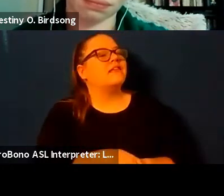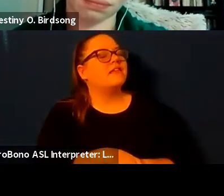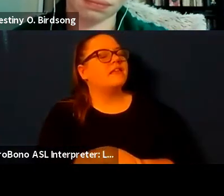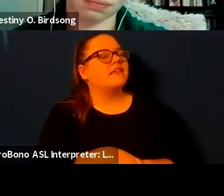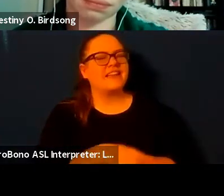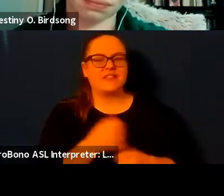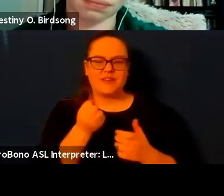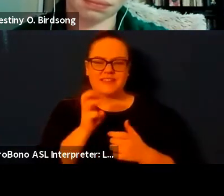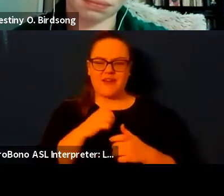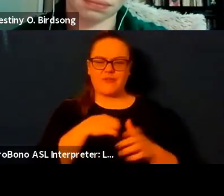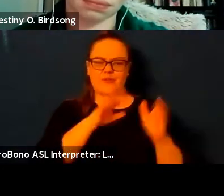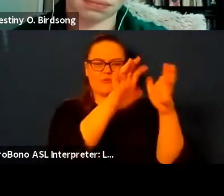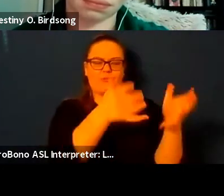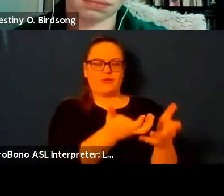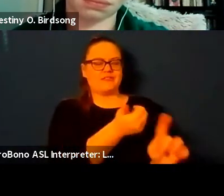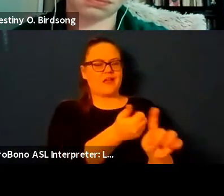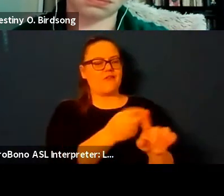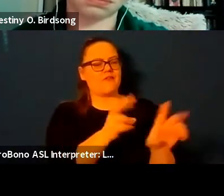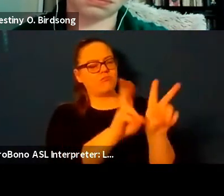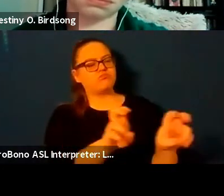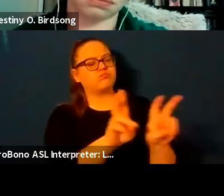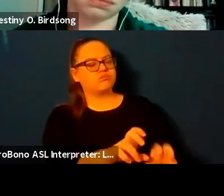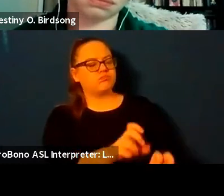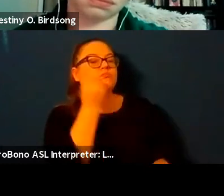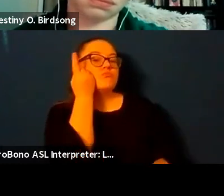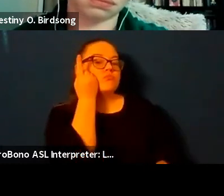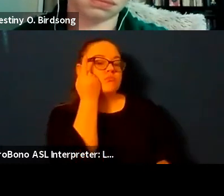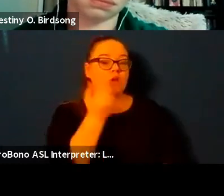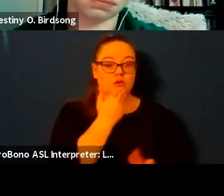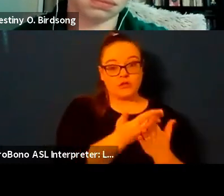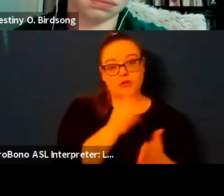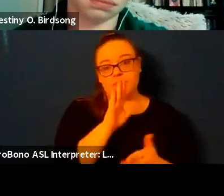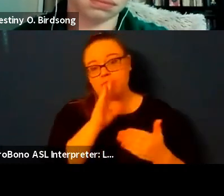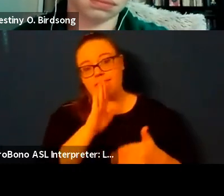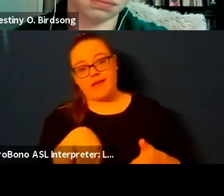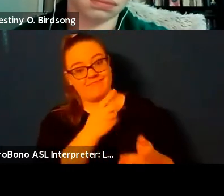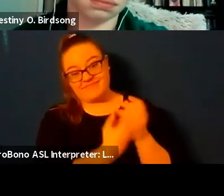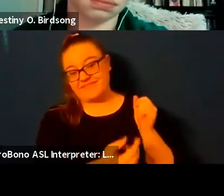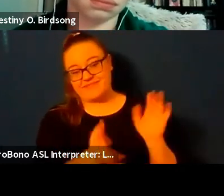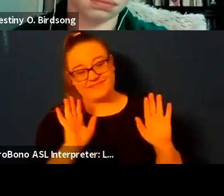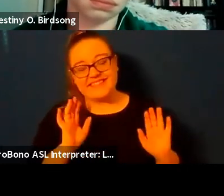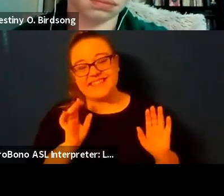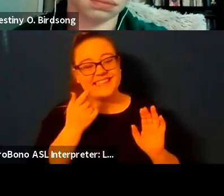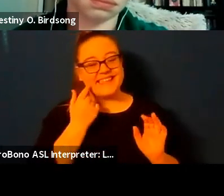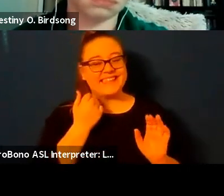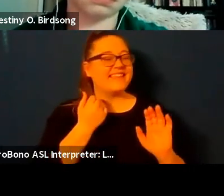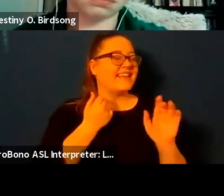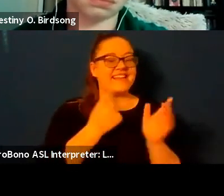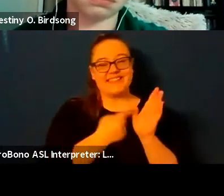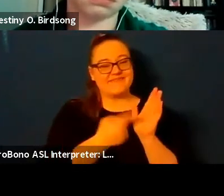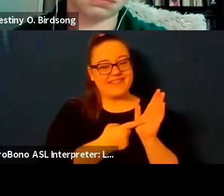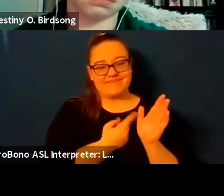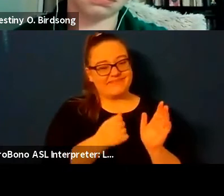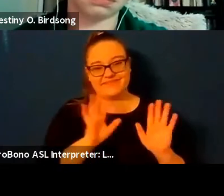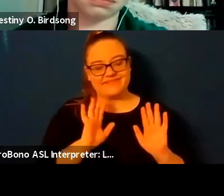world world sometimes for both good and bad um uh because it can definitely not serve me well at times